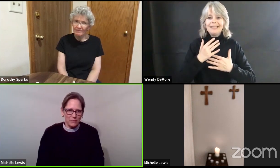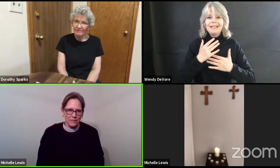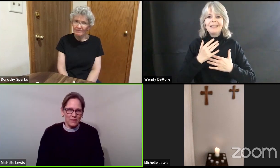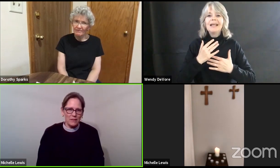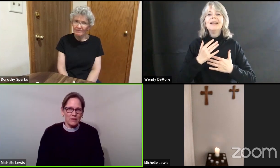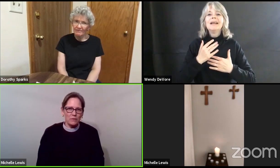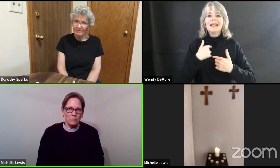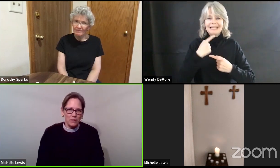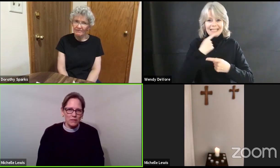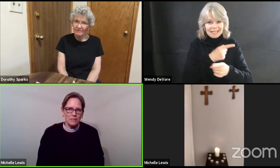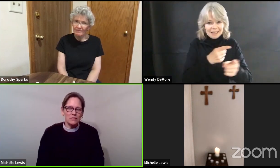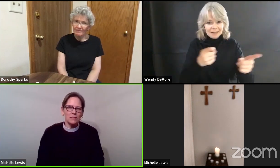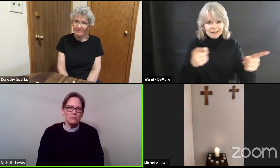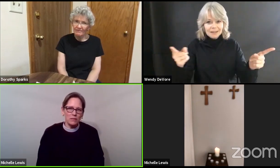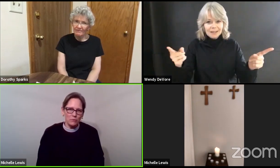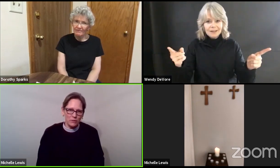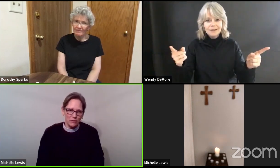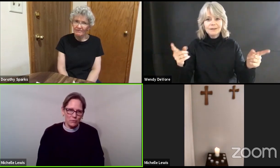peace be with you